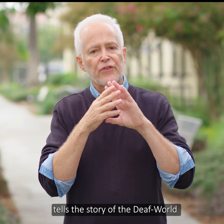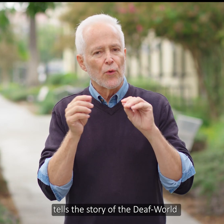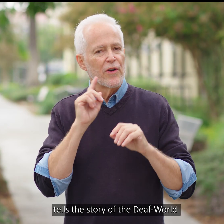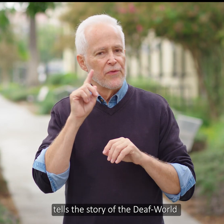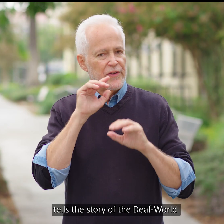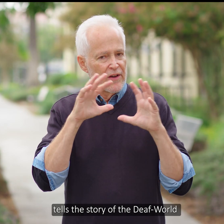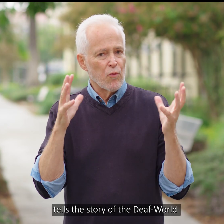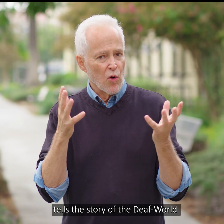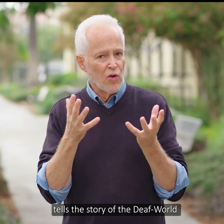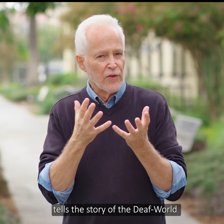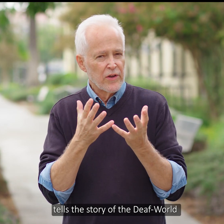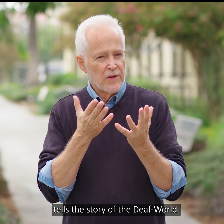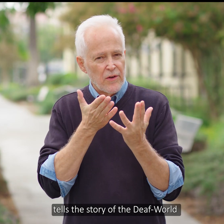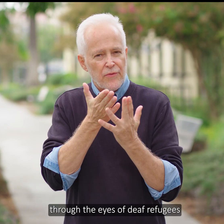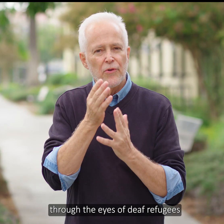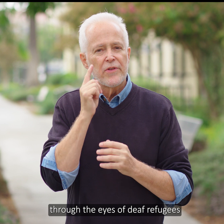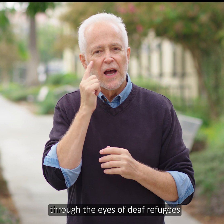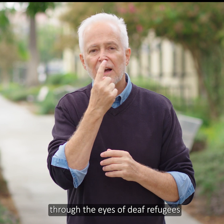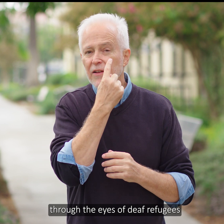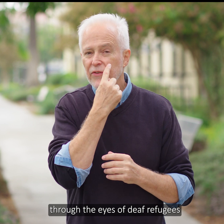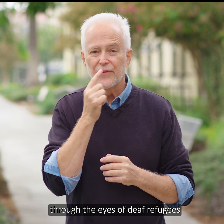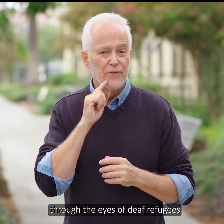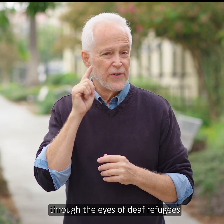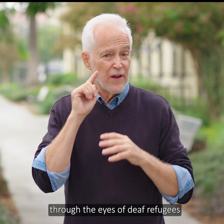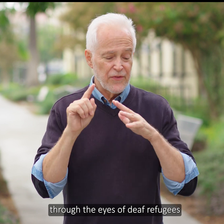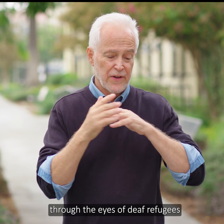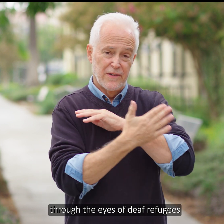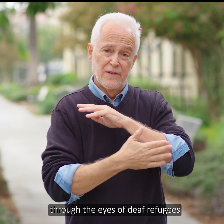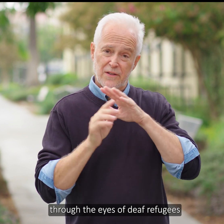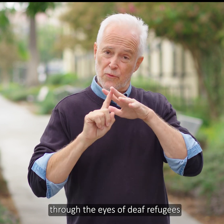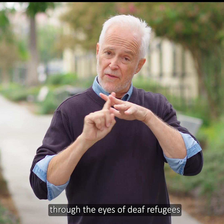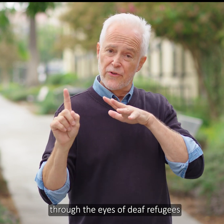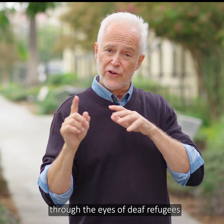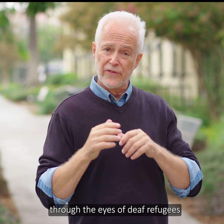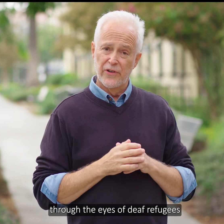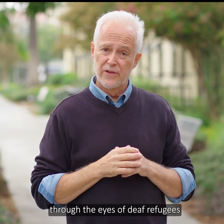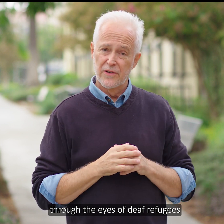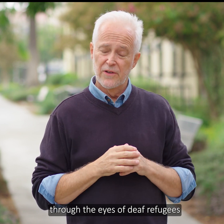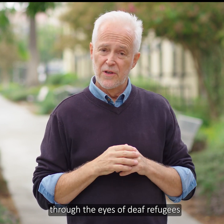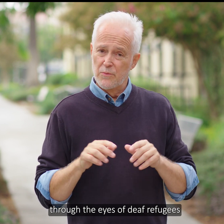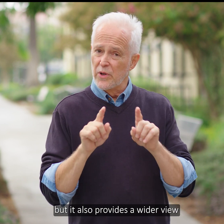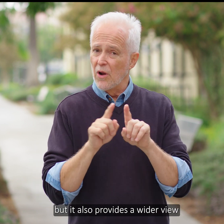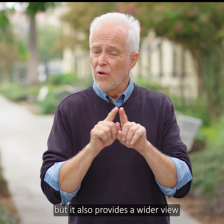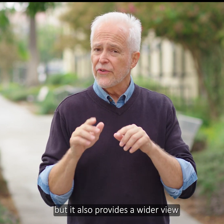story of the deaf world through the eyes of deaf refugees. But it also